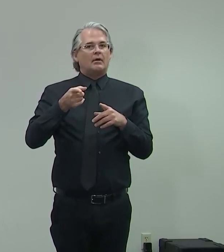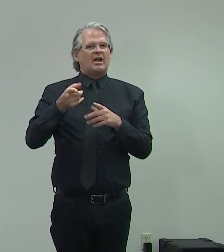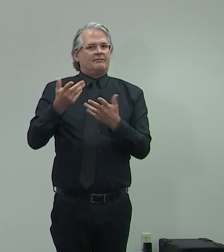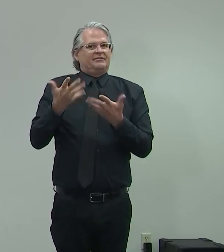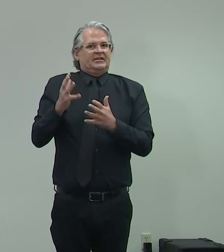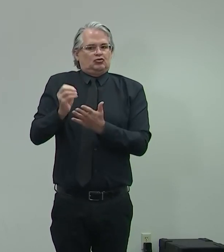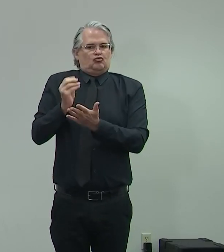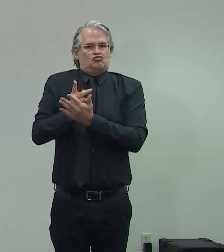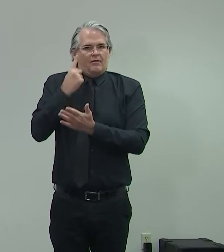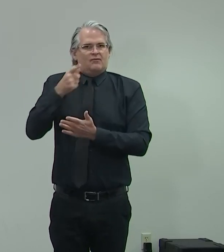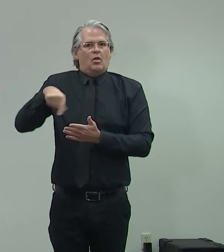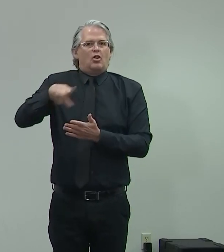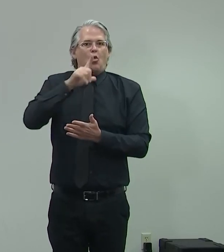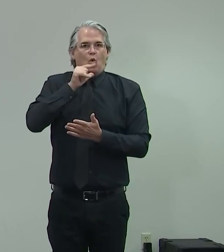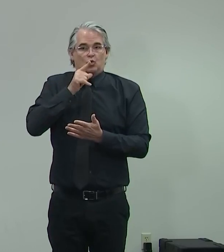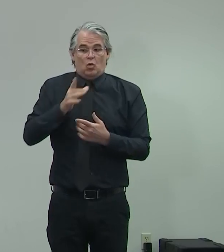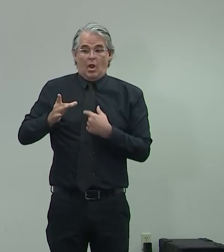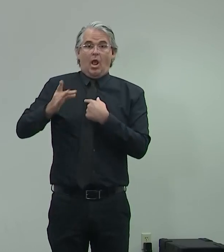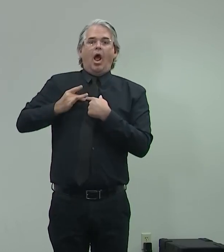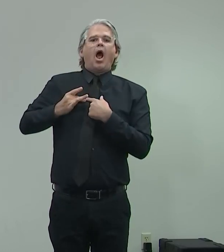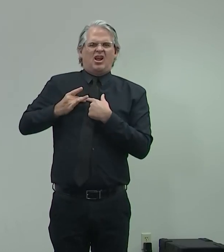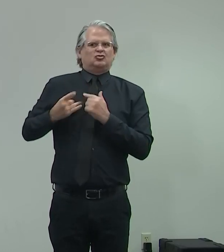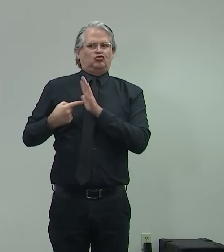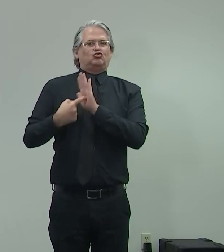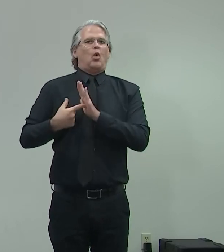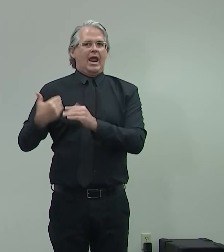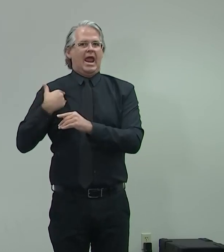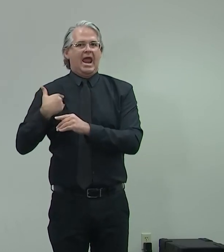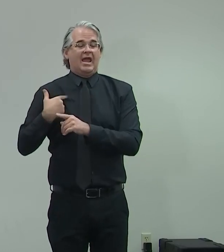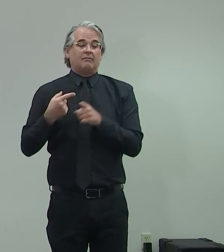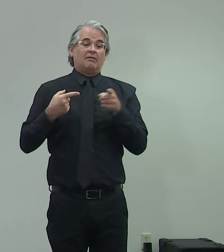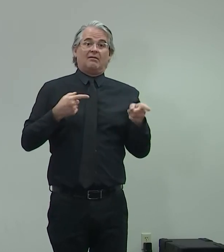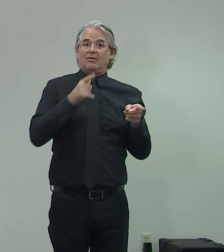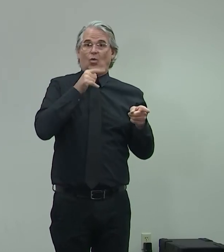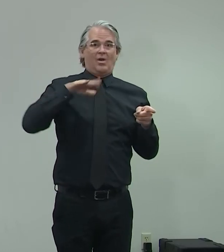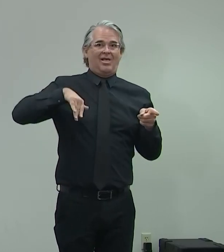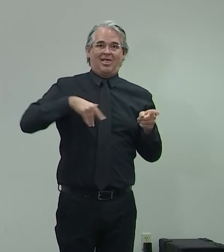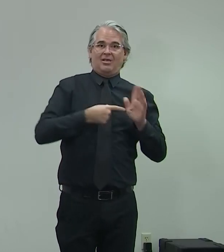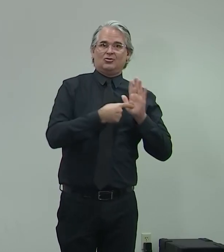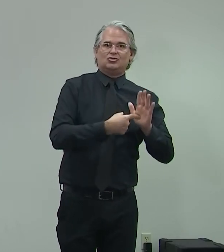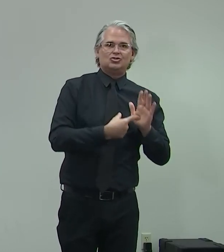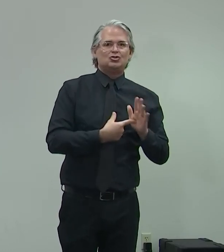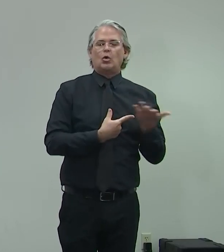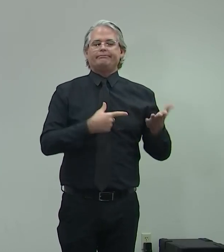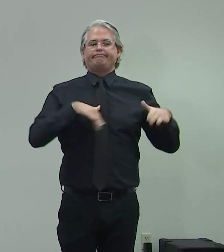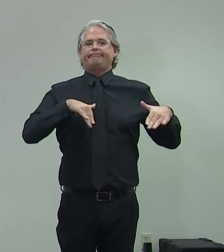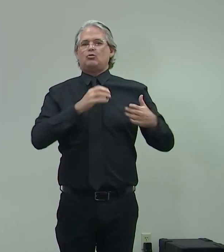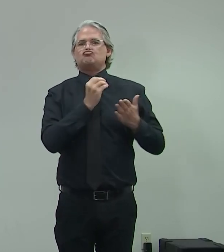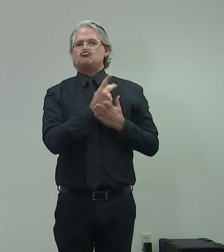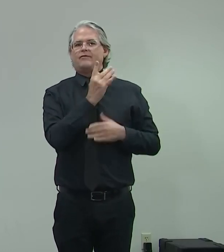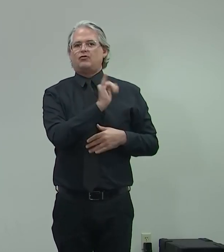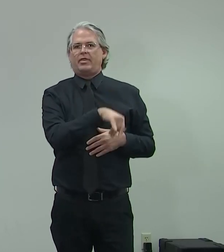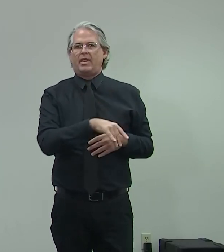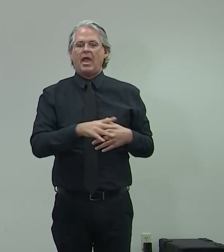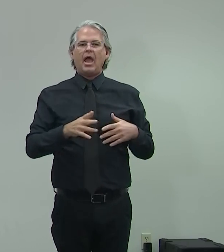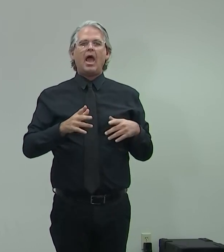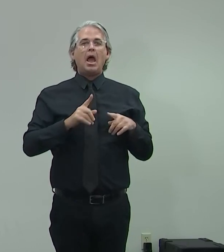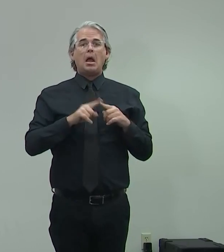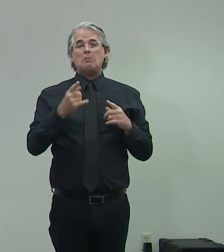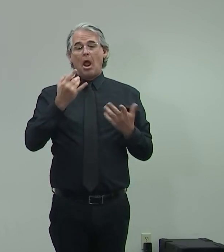asymptomatic individuals yet. There's a lot more rapid testing coming down the line. And when I mean rapid, they're usually in the 15 minutes.